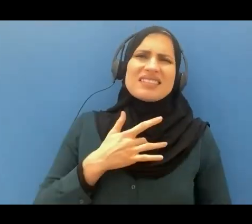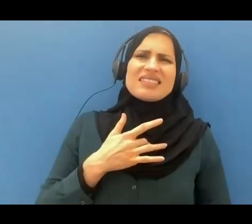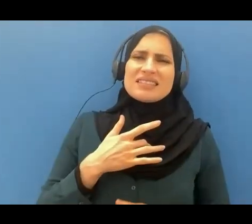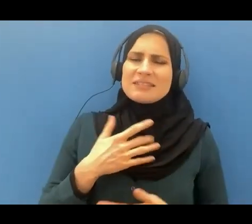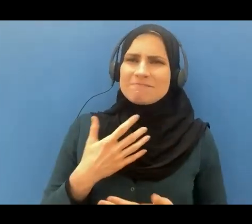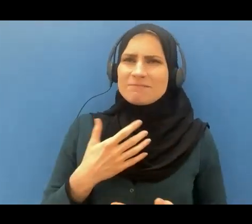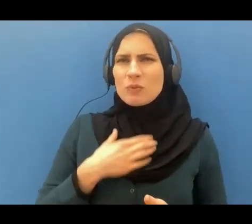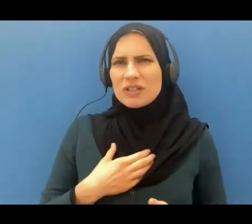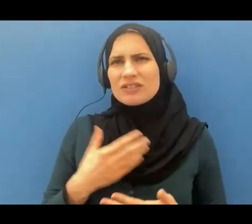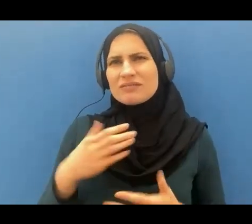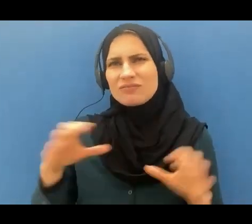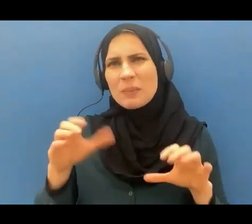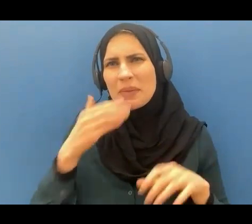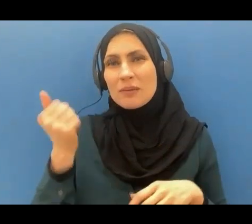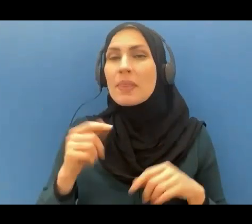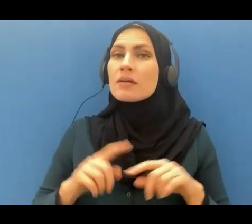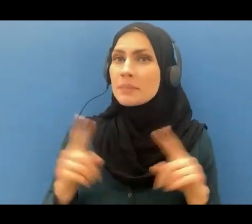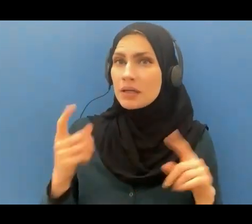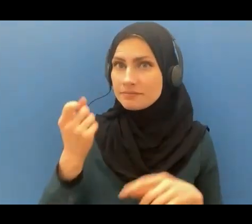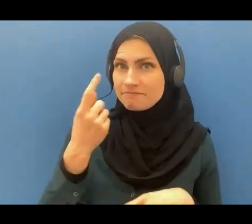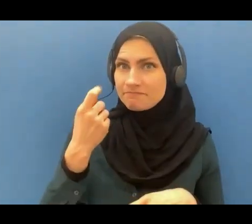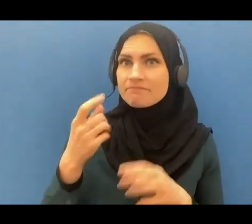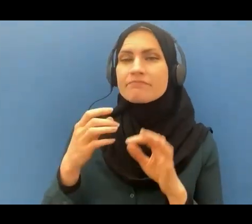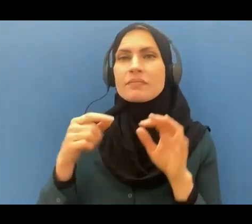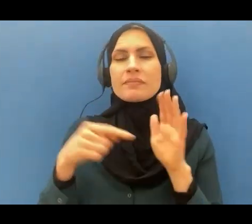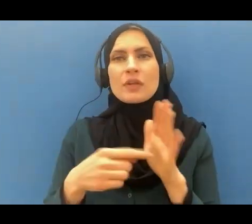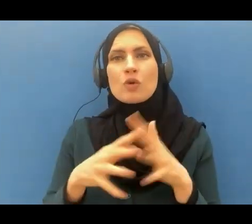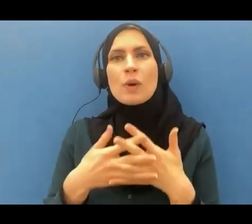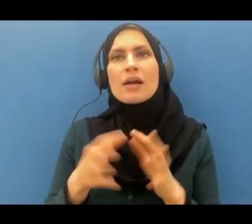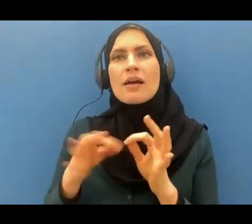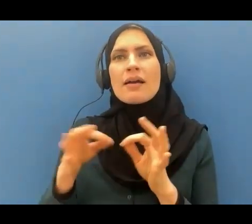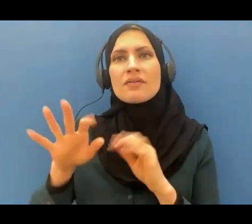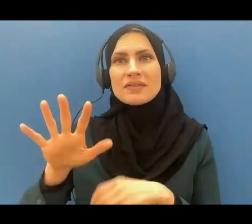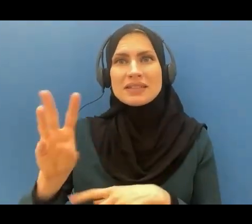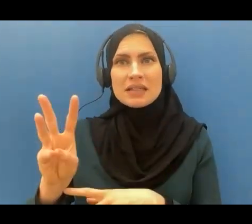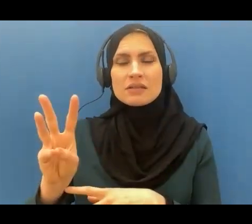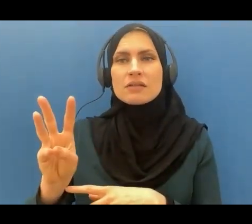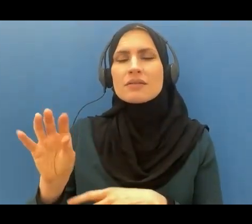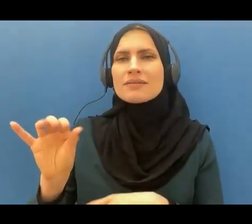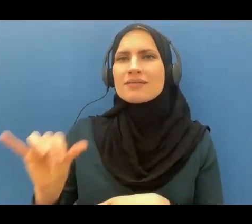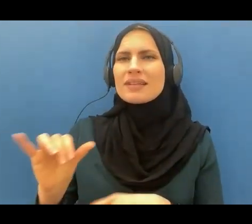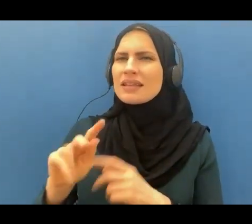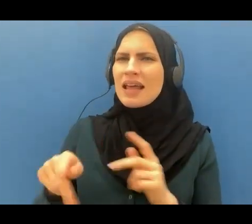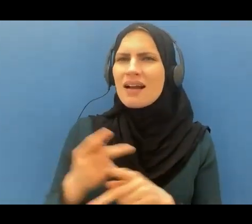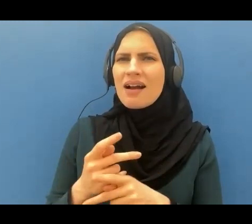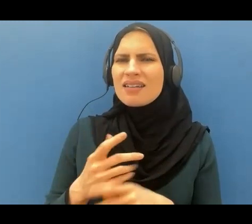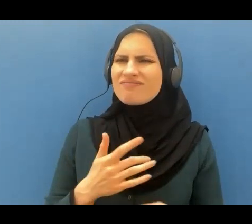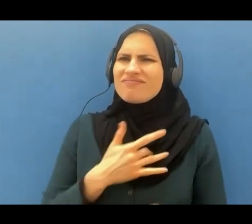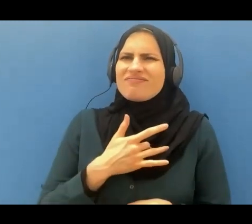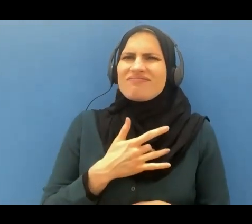but the regret here that number 56 is talking about is about a person who did